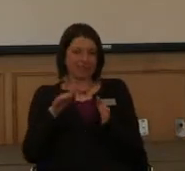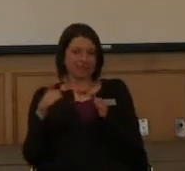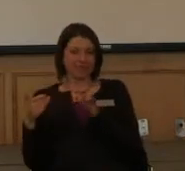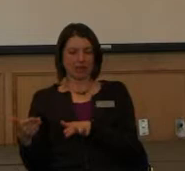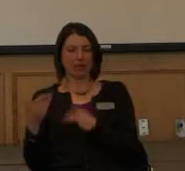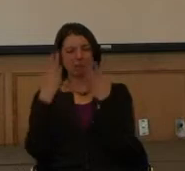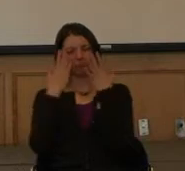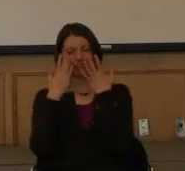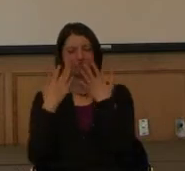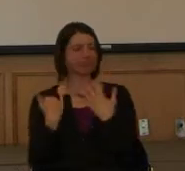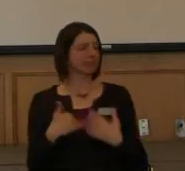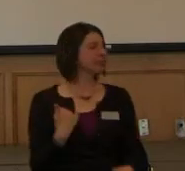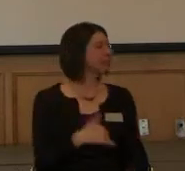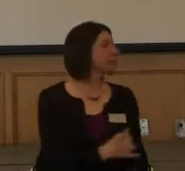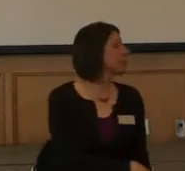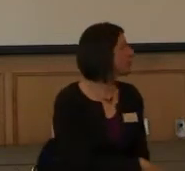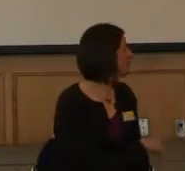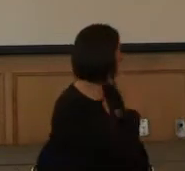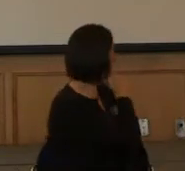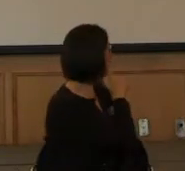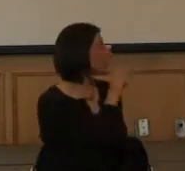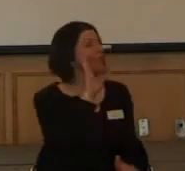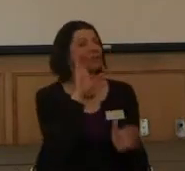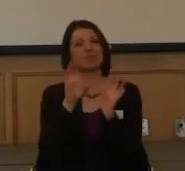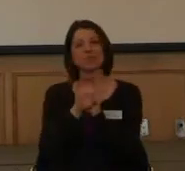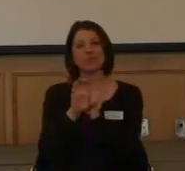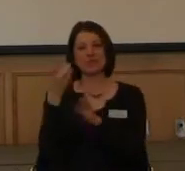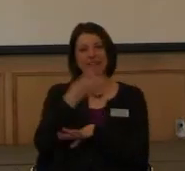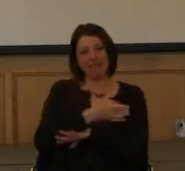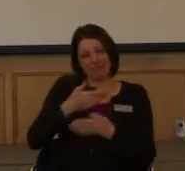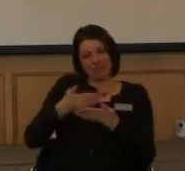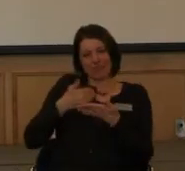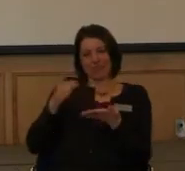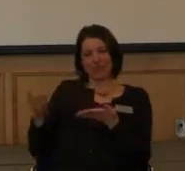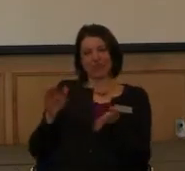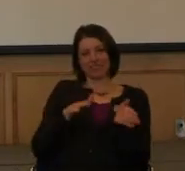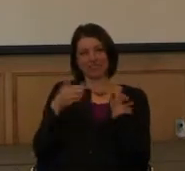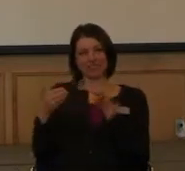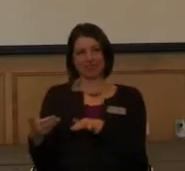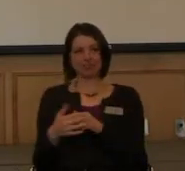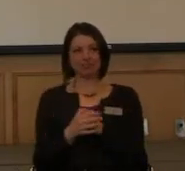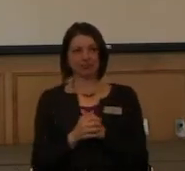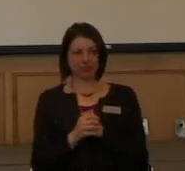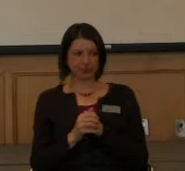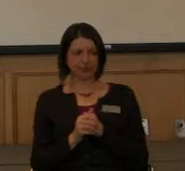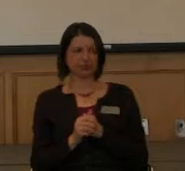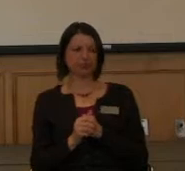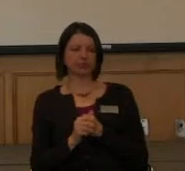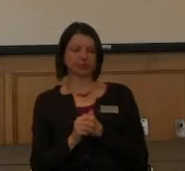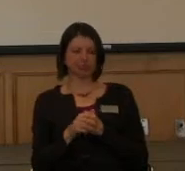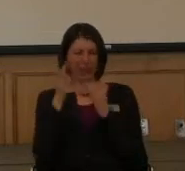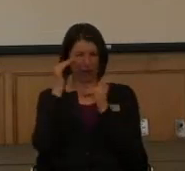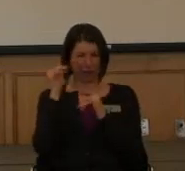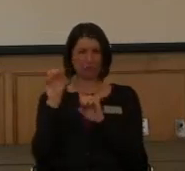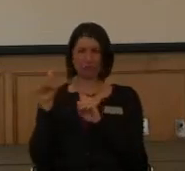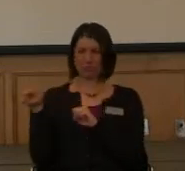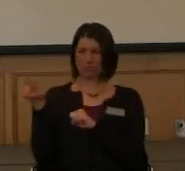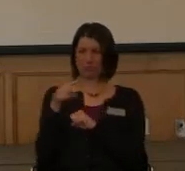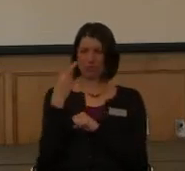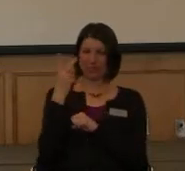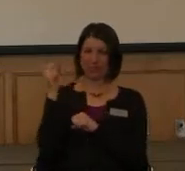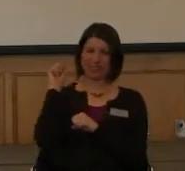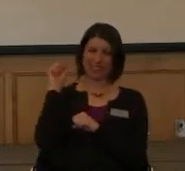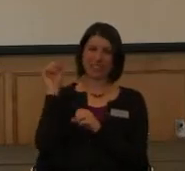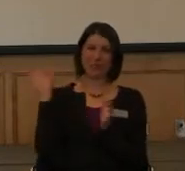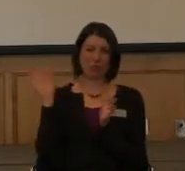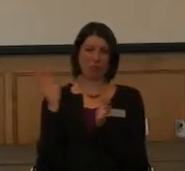This picture was actually taken about eight days before he passed away. And, you know, you can kind of, I hope you kind of see kind of how